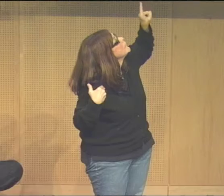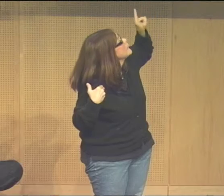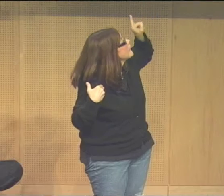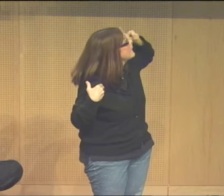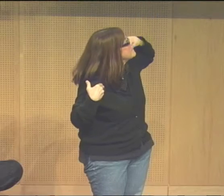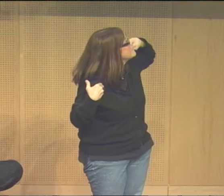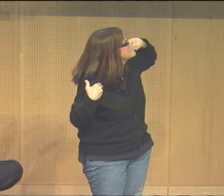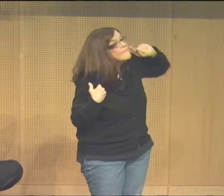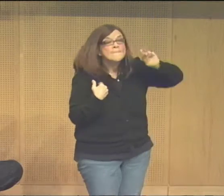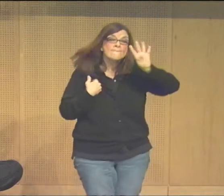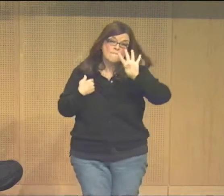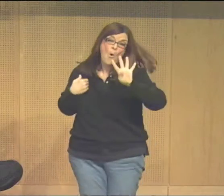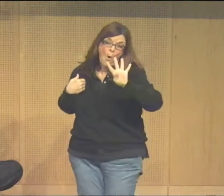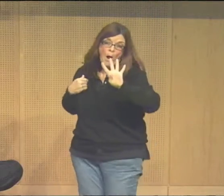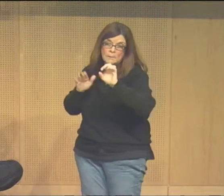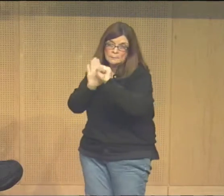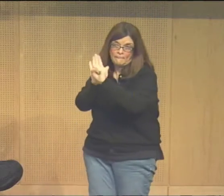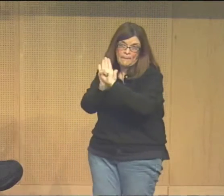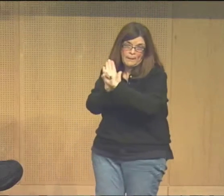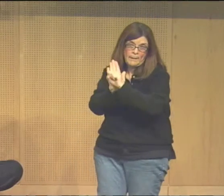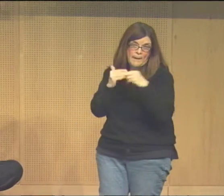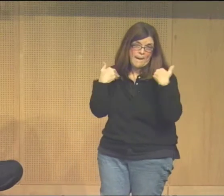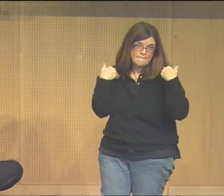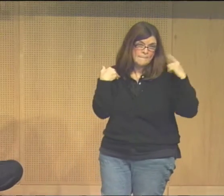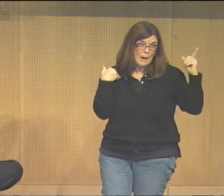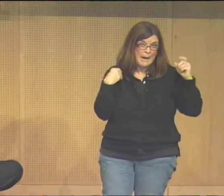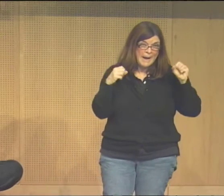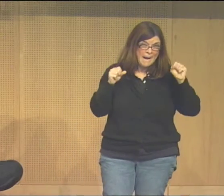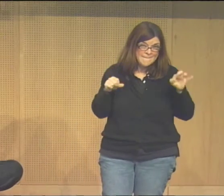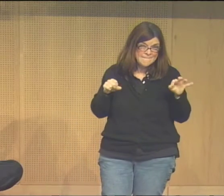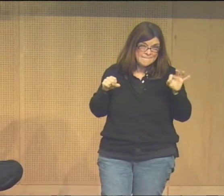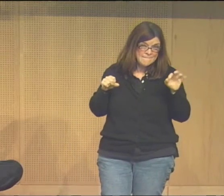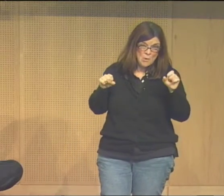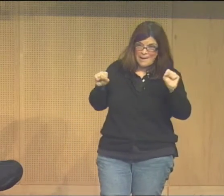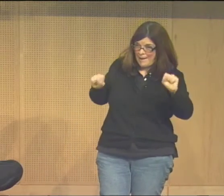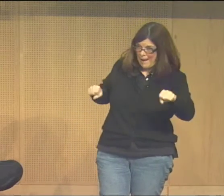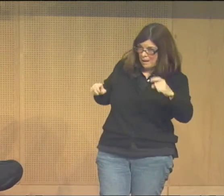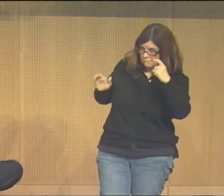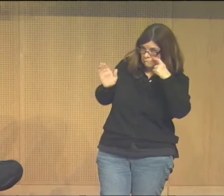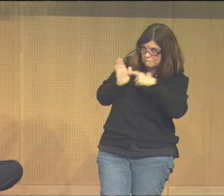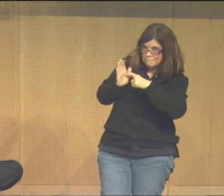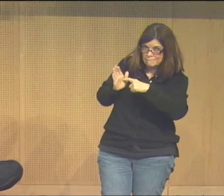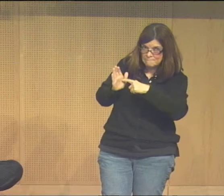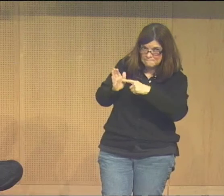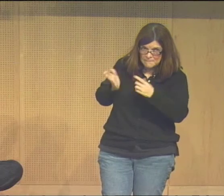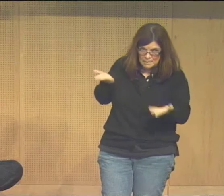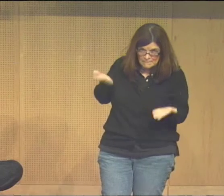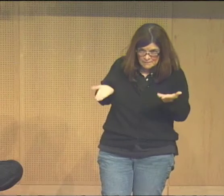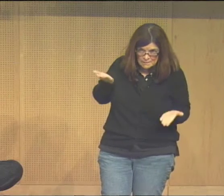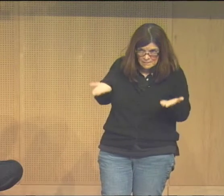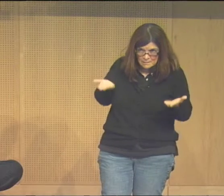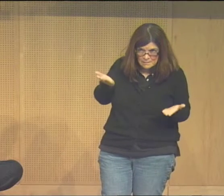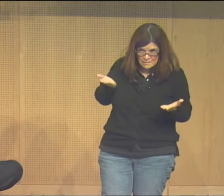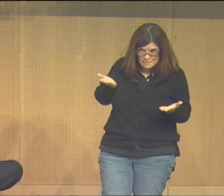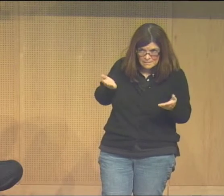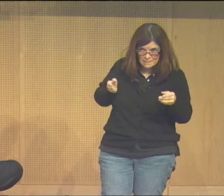within this painting as well there are four symbols and I wonder if you can pick them up maybe